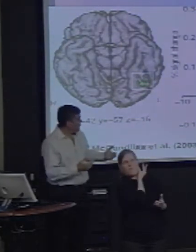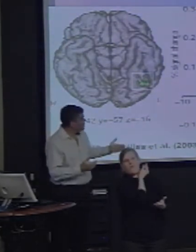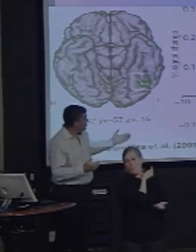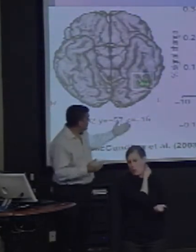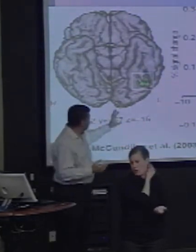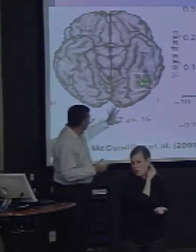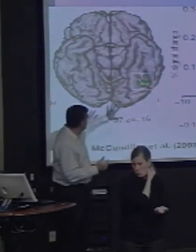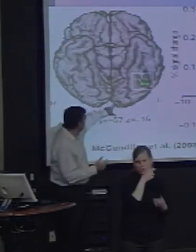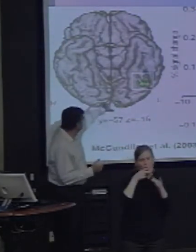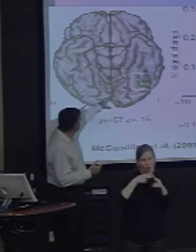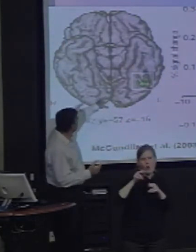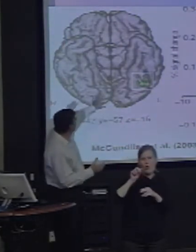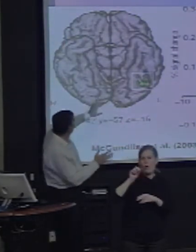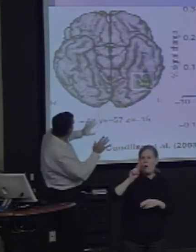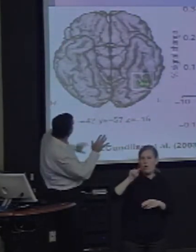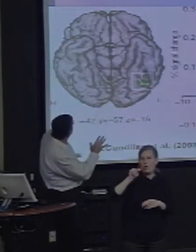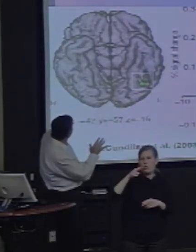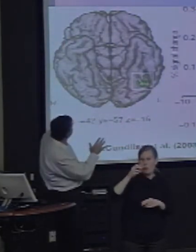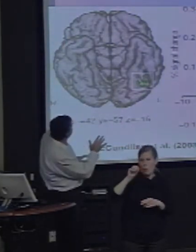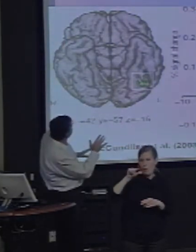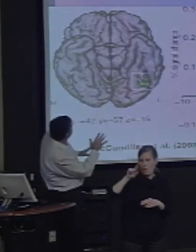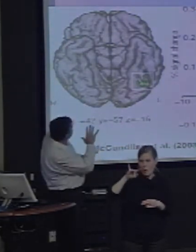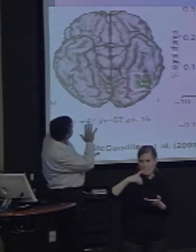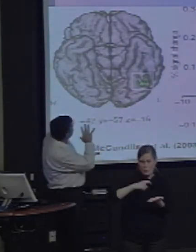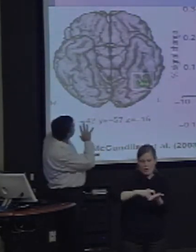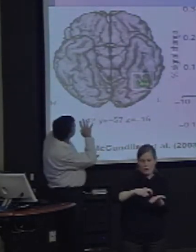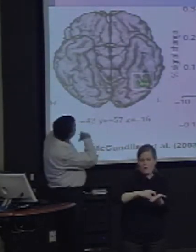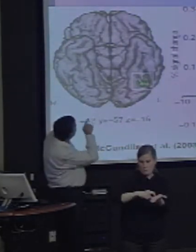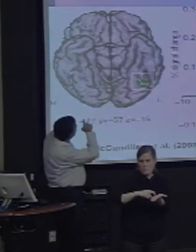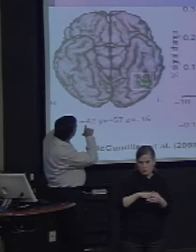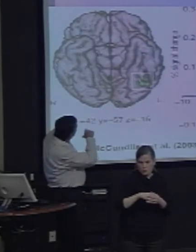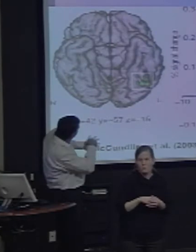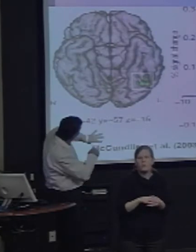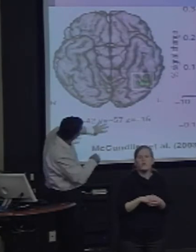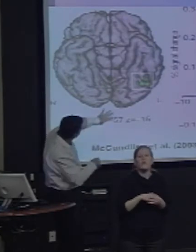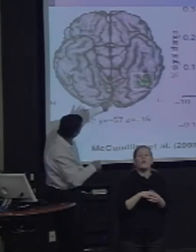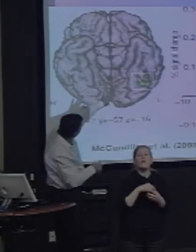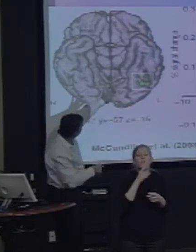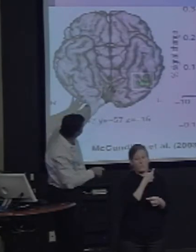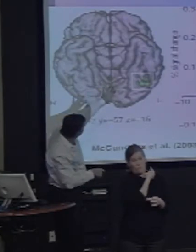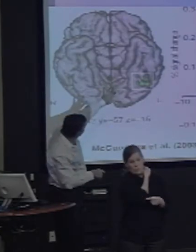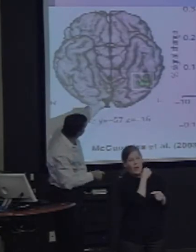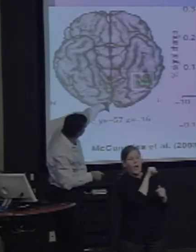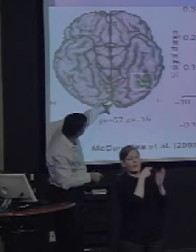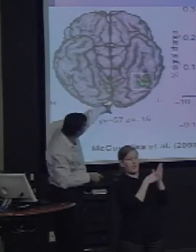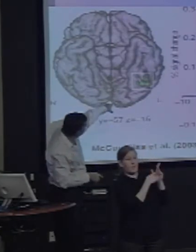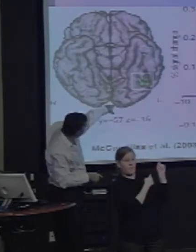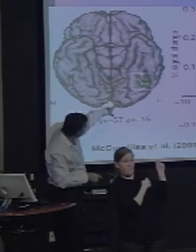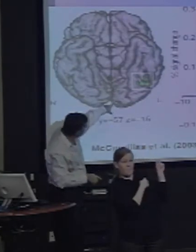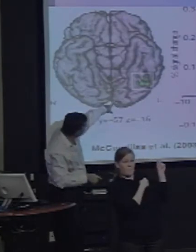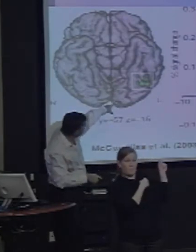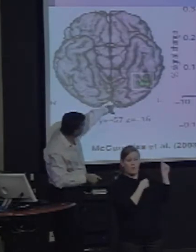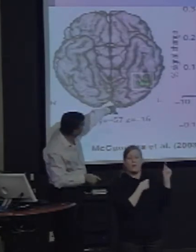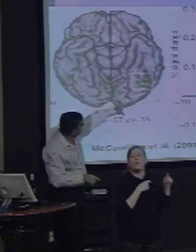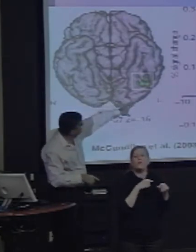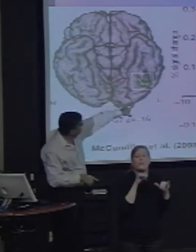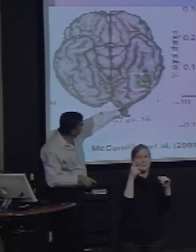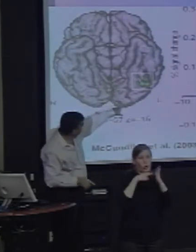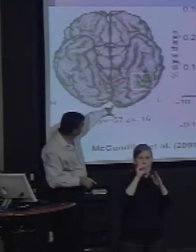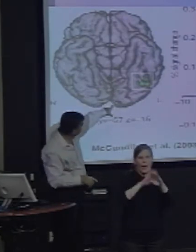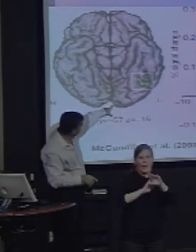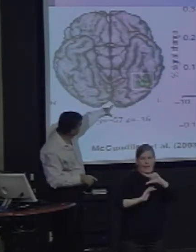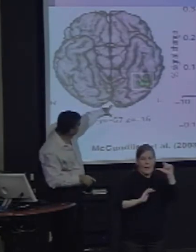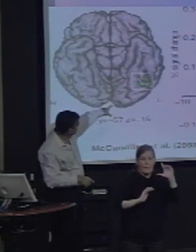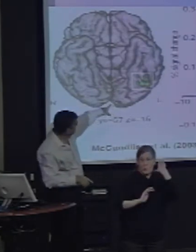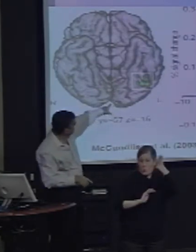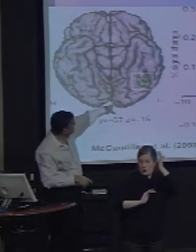So here are, this is again a somewhat distorted view of the brain in the left hemisphere up underneath, where